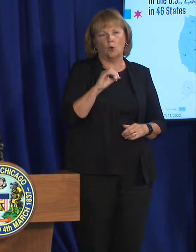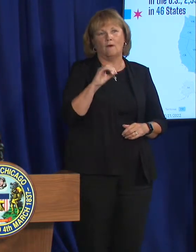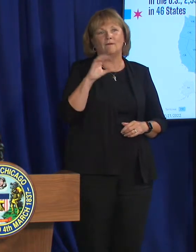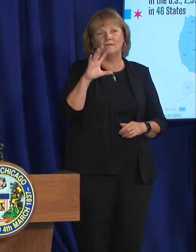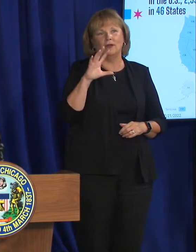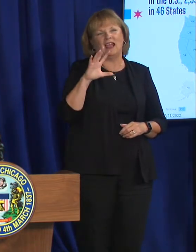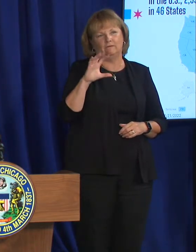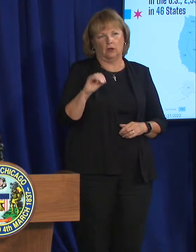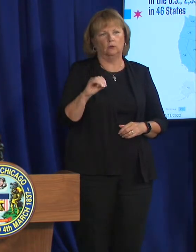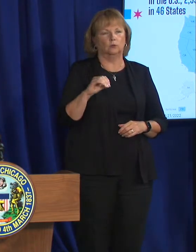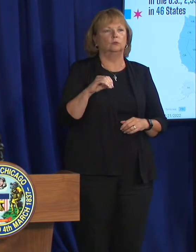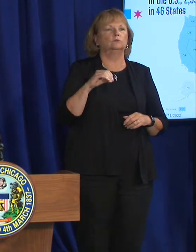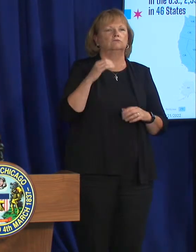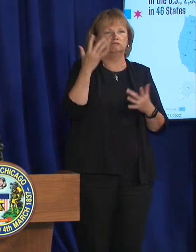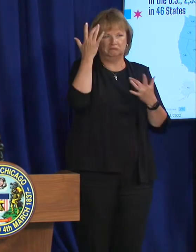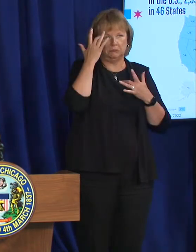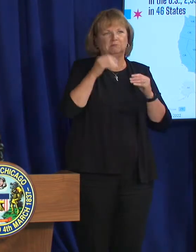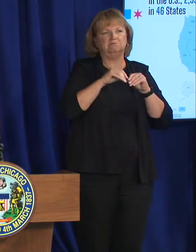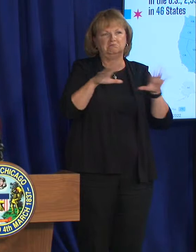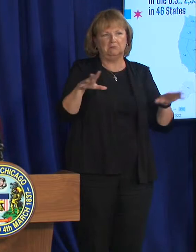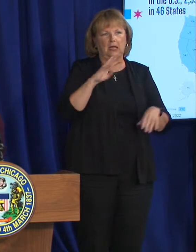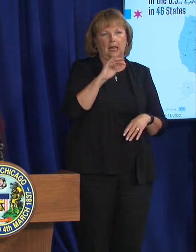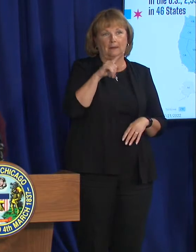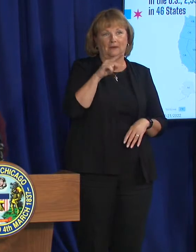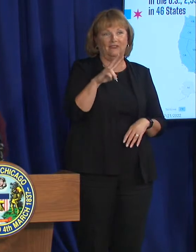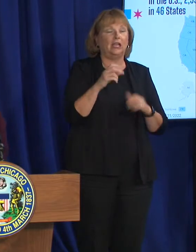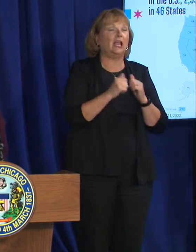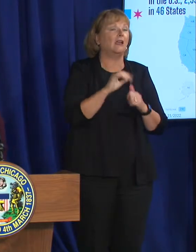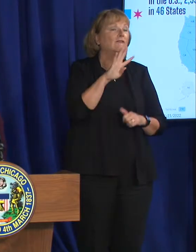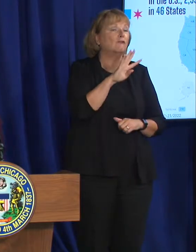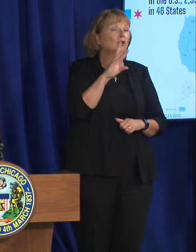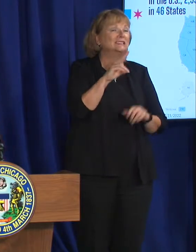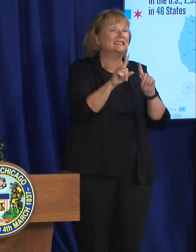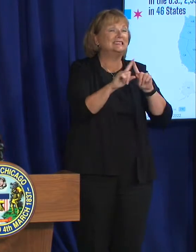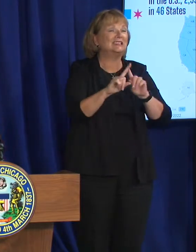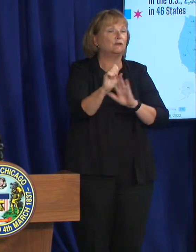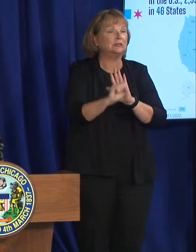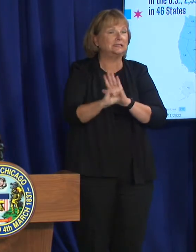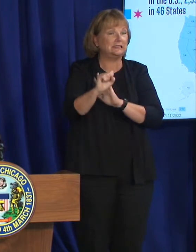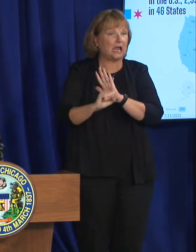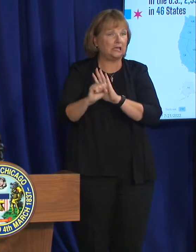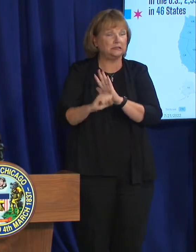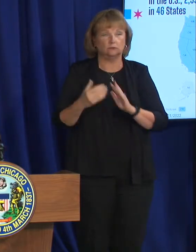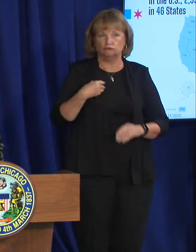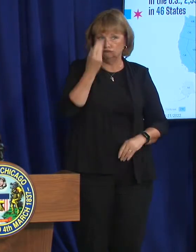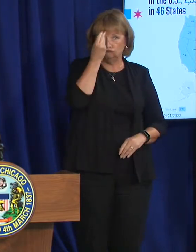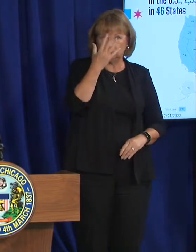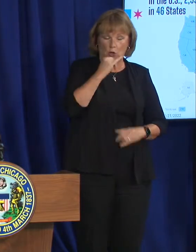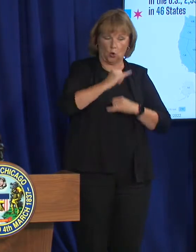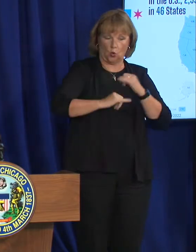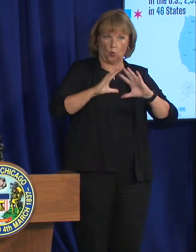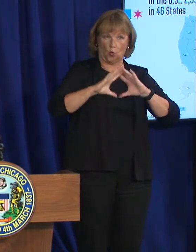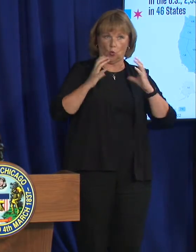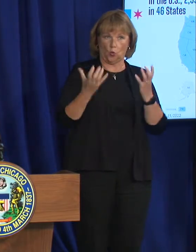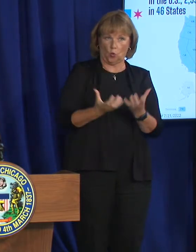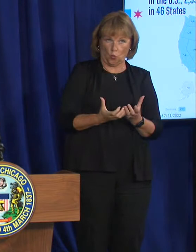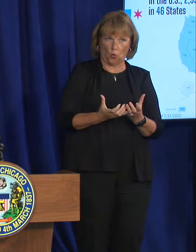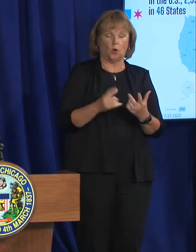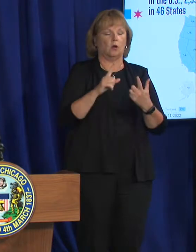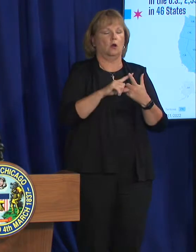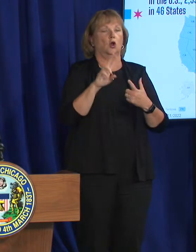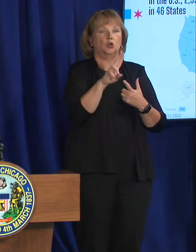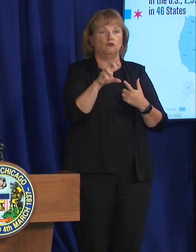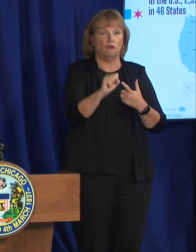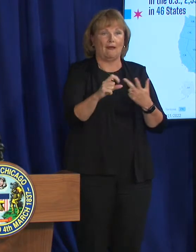MPV cases. At this point in 46 states. I will note that at the international level, the national level, and the